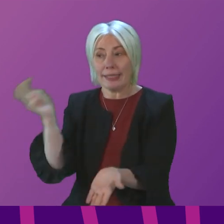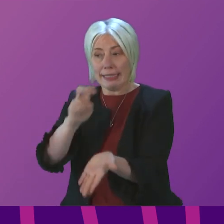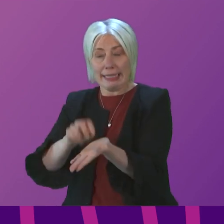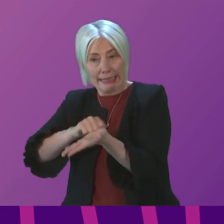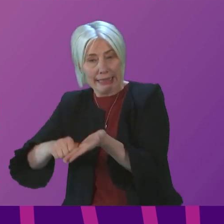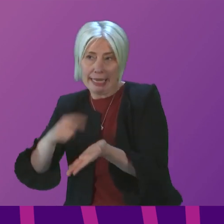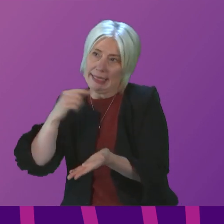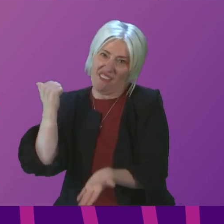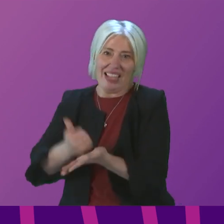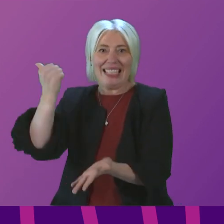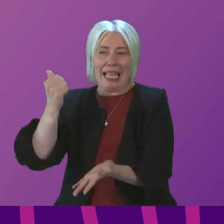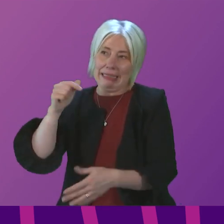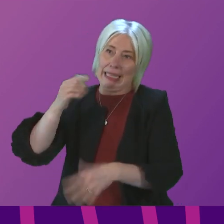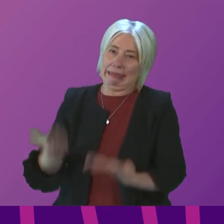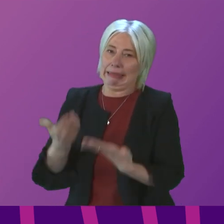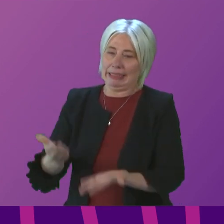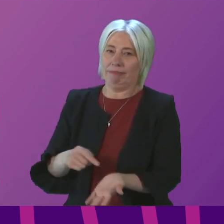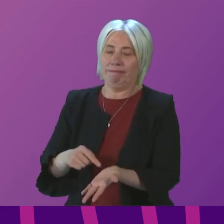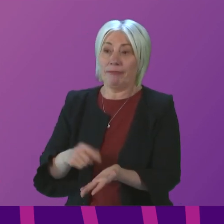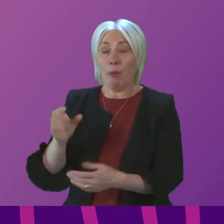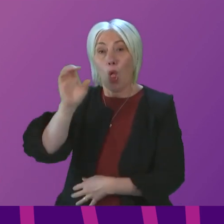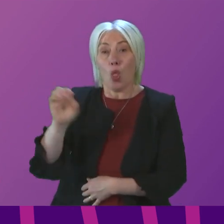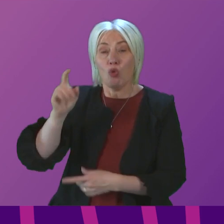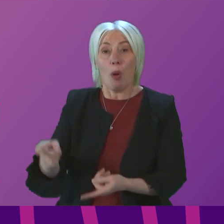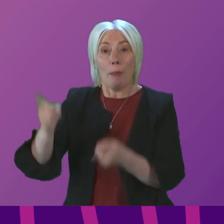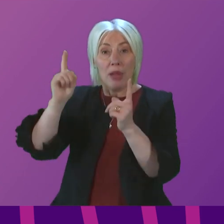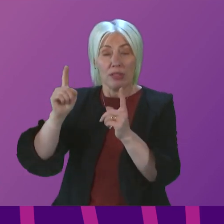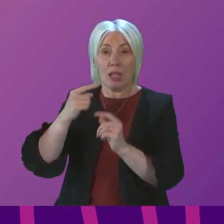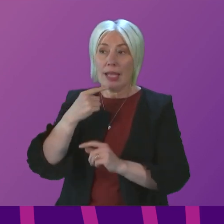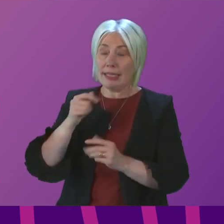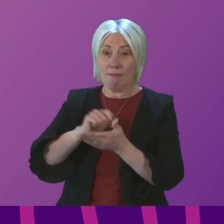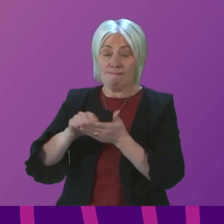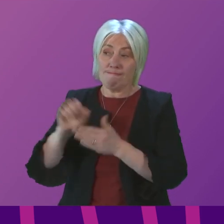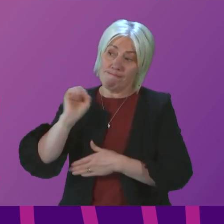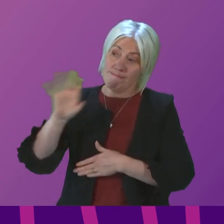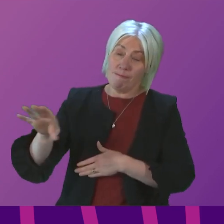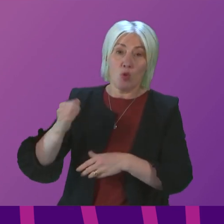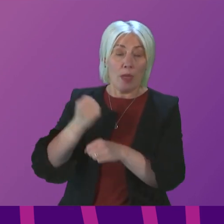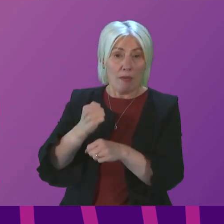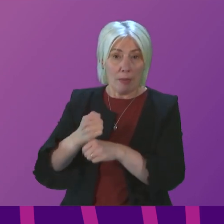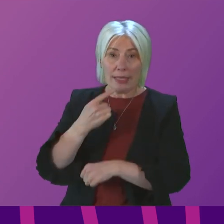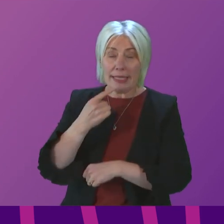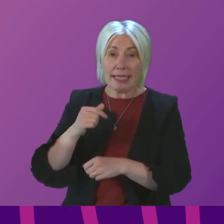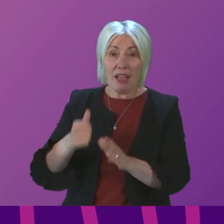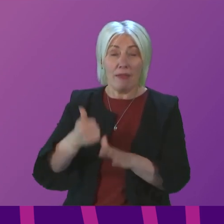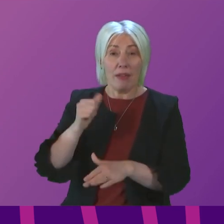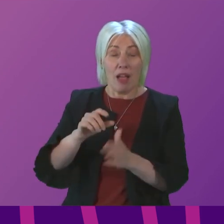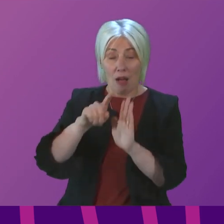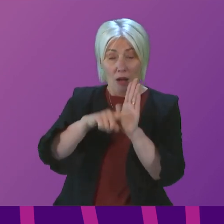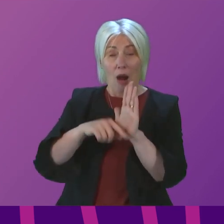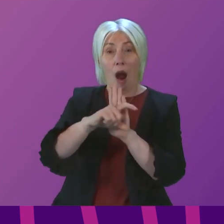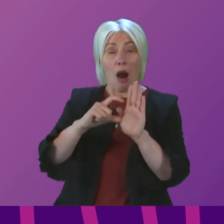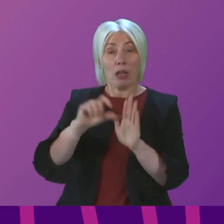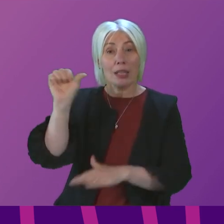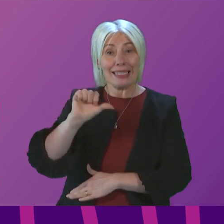fantastic moment. The Europe Minister, Neil Grey, has written to the UK Government making clear that invoking Article 16 of the protocol,